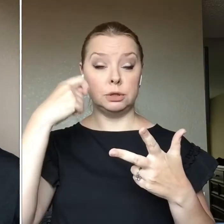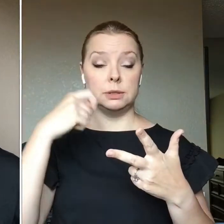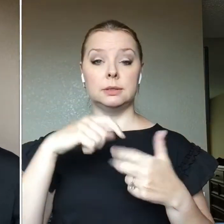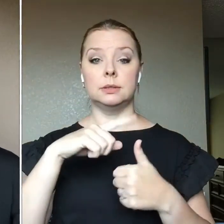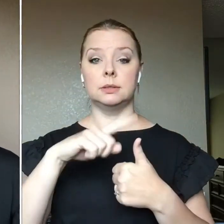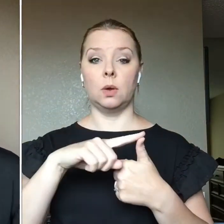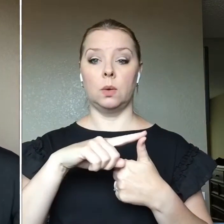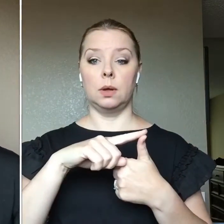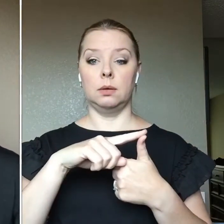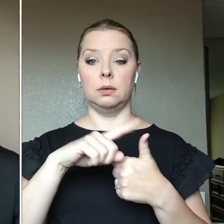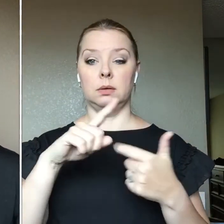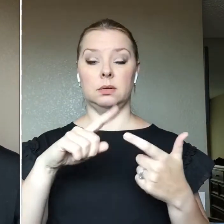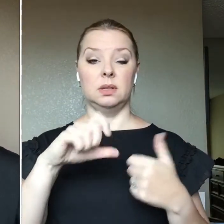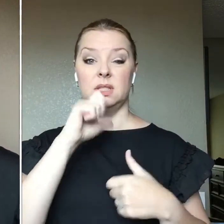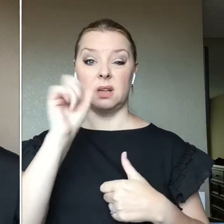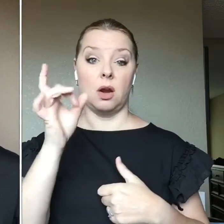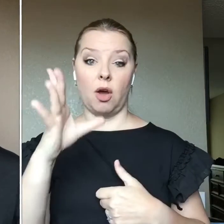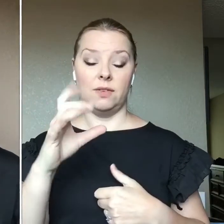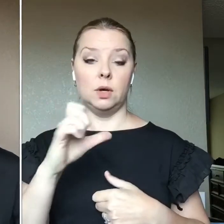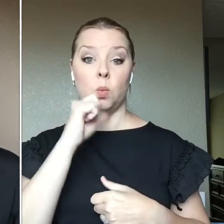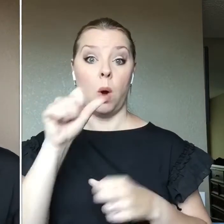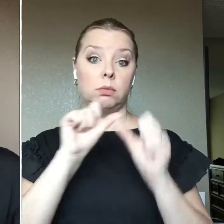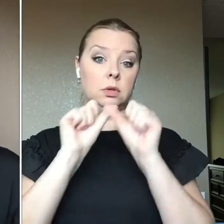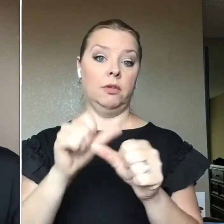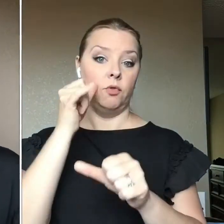Because they're not horrible They're not gonna last you forever But they're not horrible